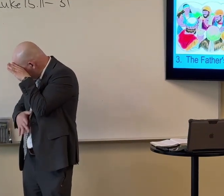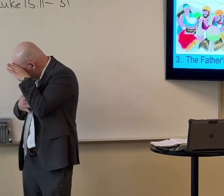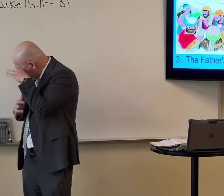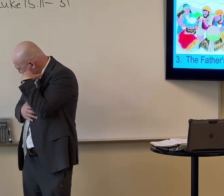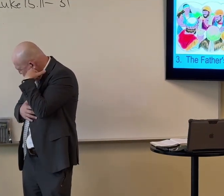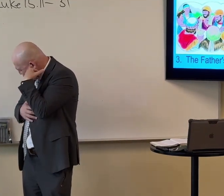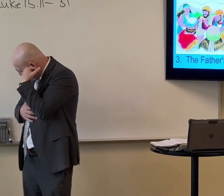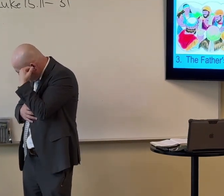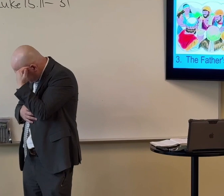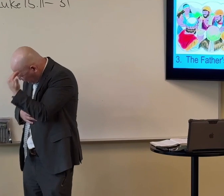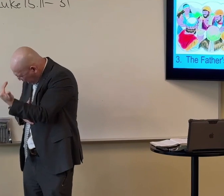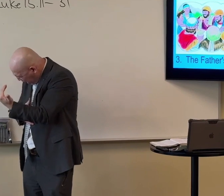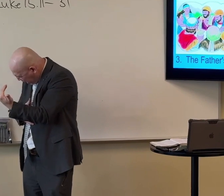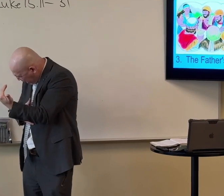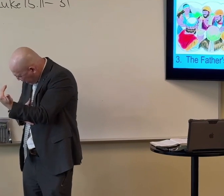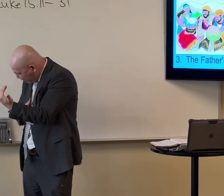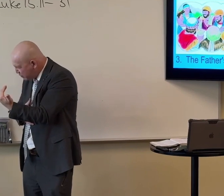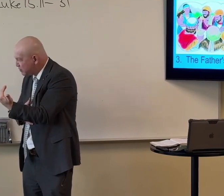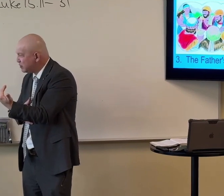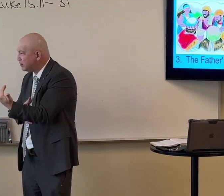Judging him. The shame he would feel.